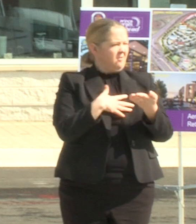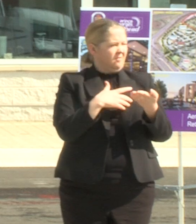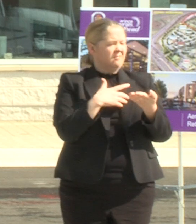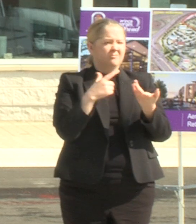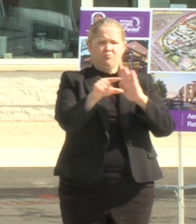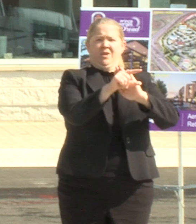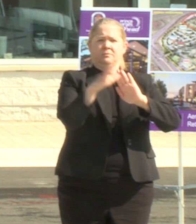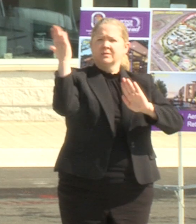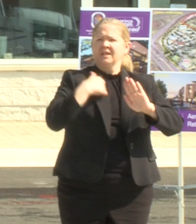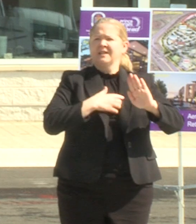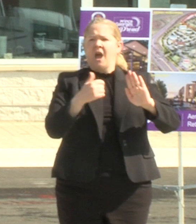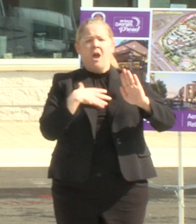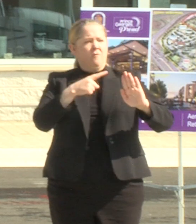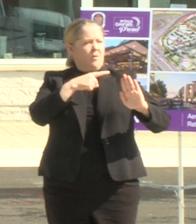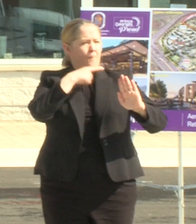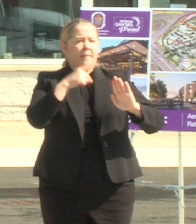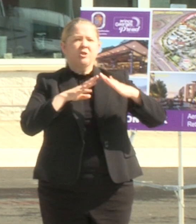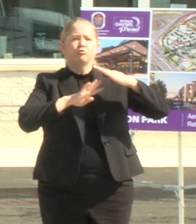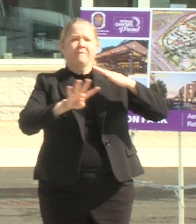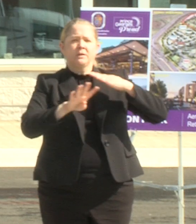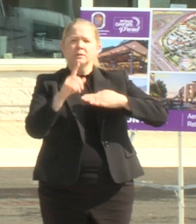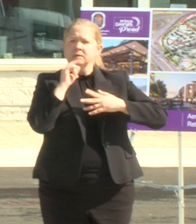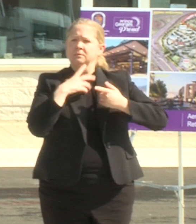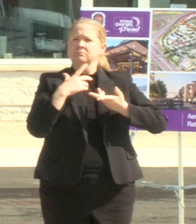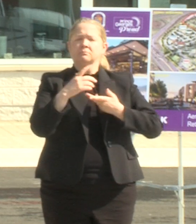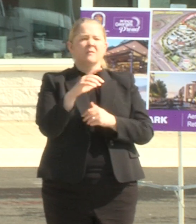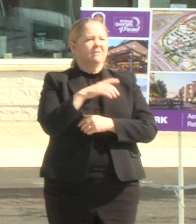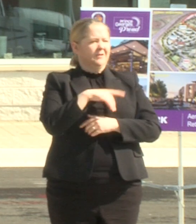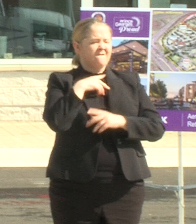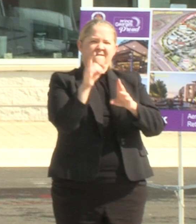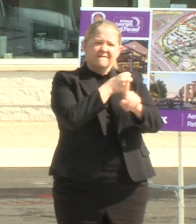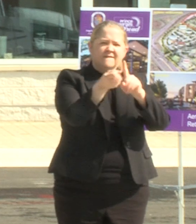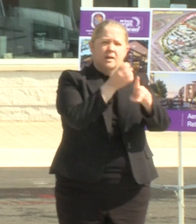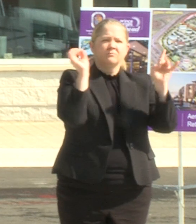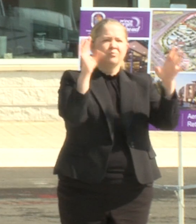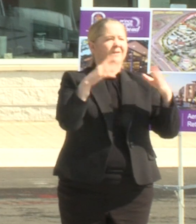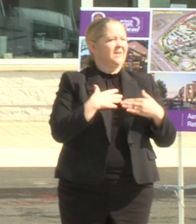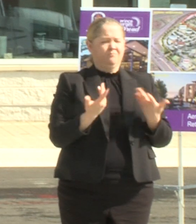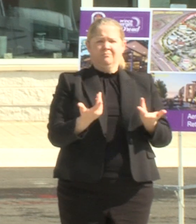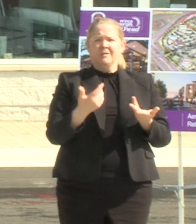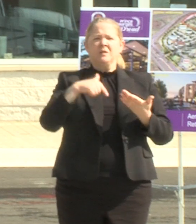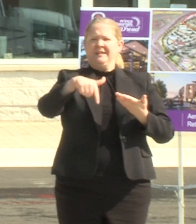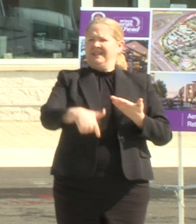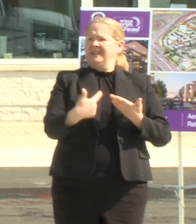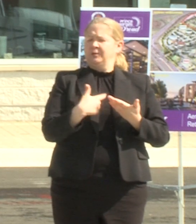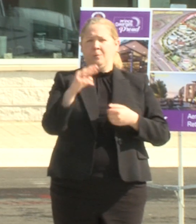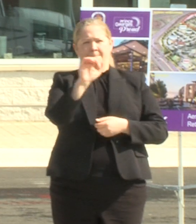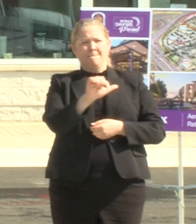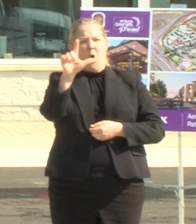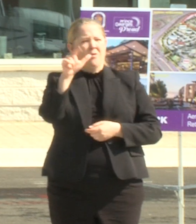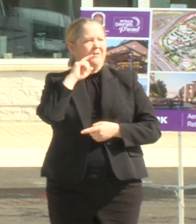and violence much of the retail here failed to meet our residents needs this mall was a landmark from a